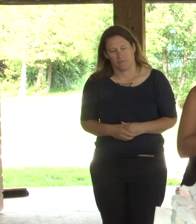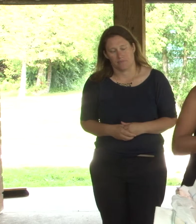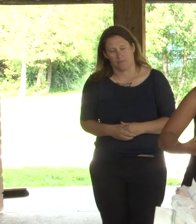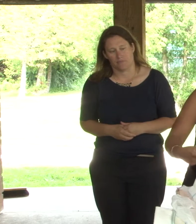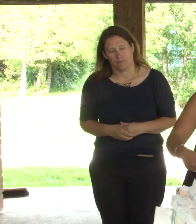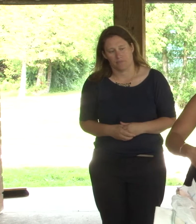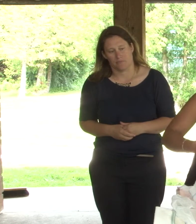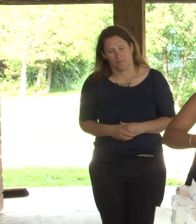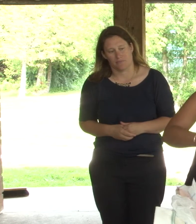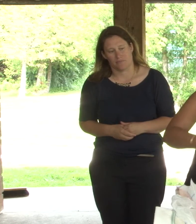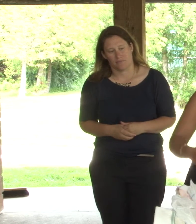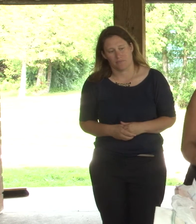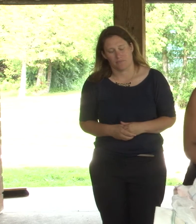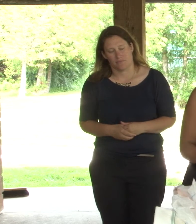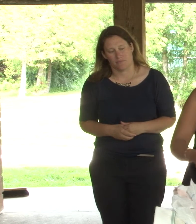Okay, sorry.